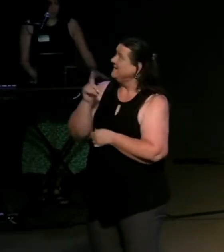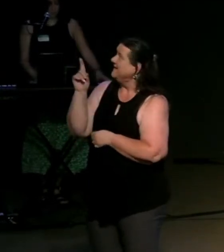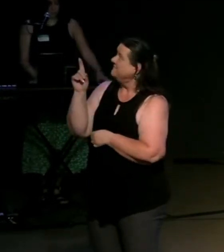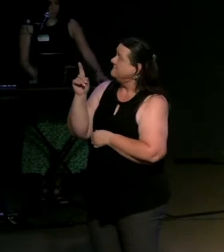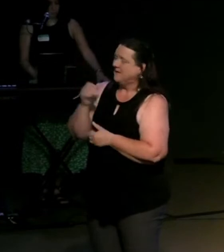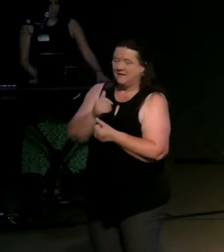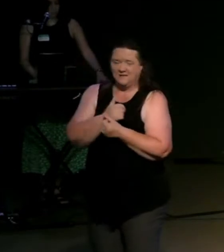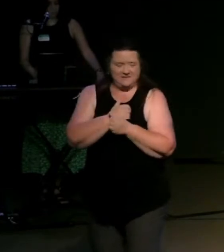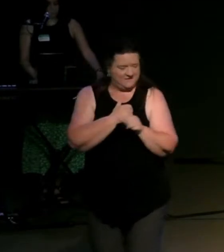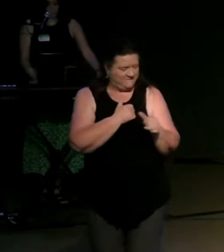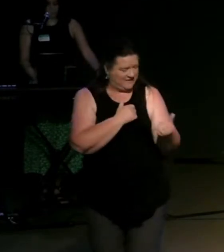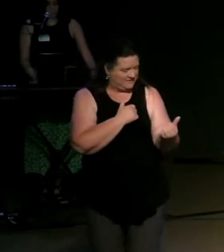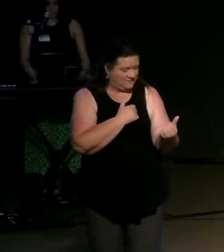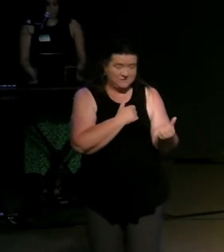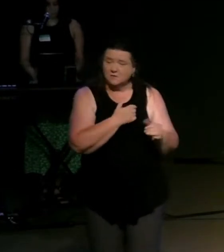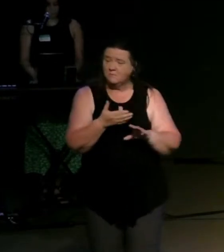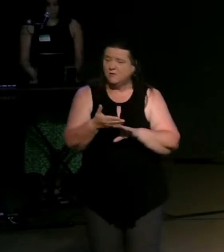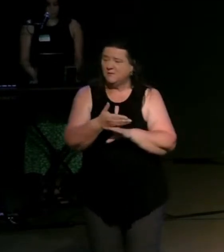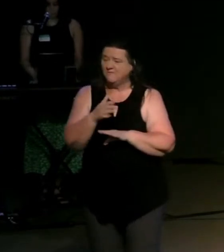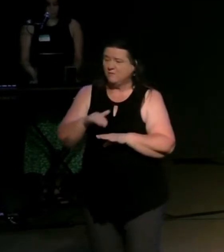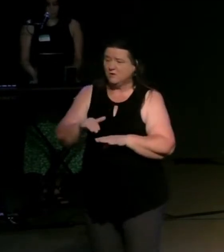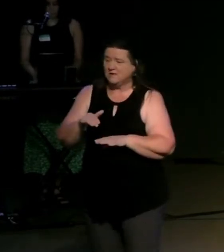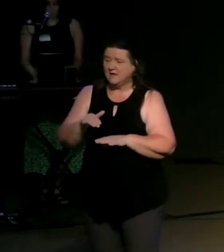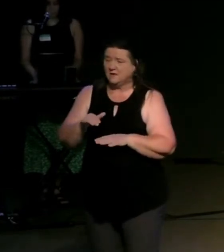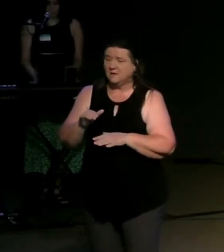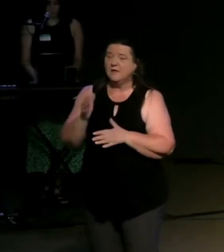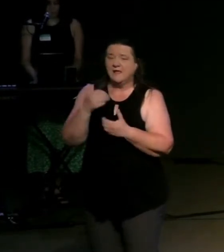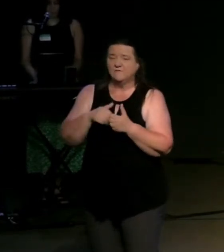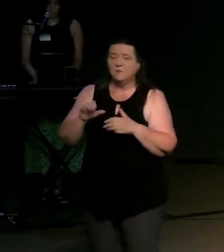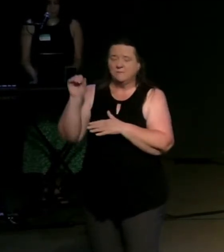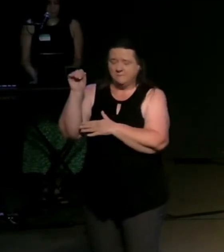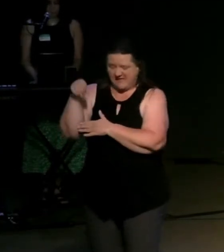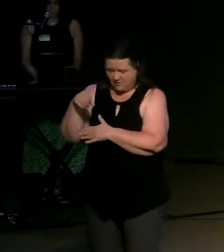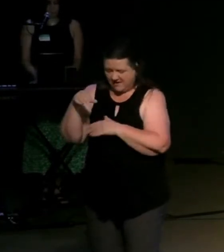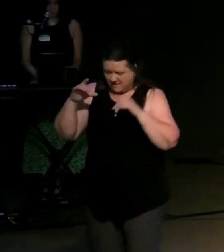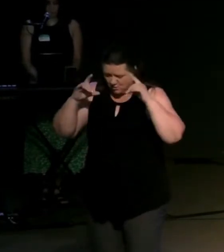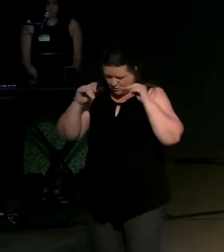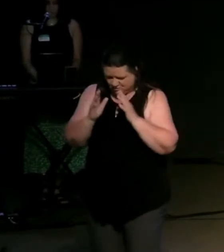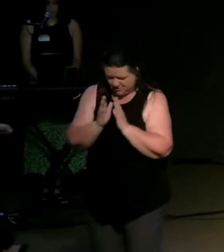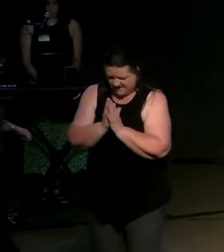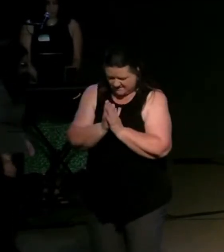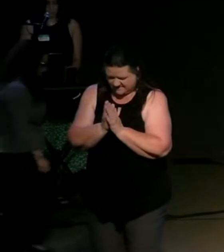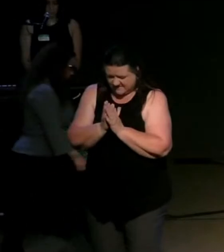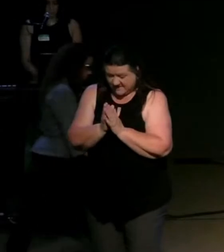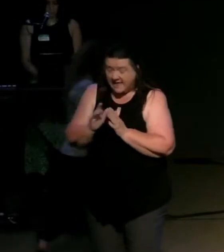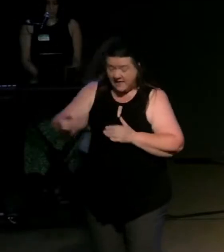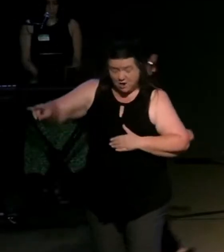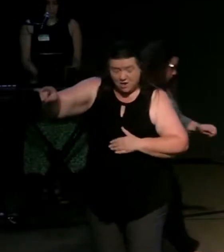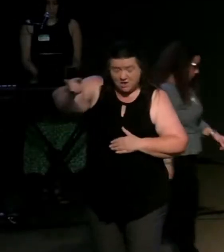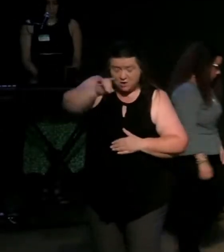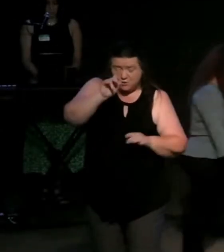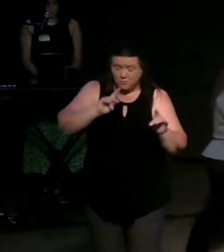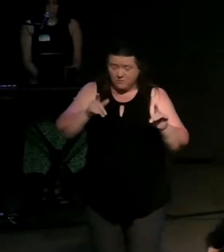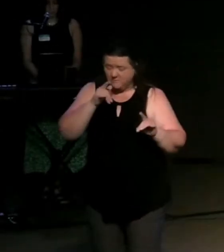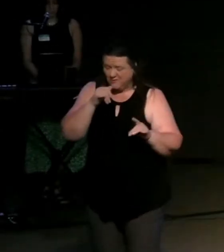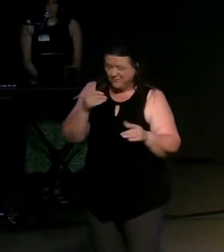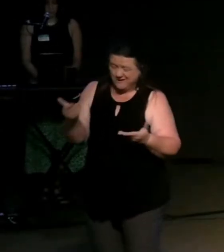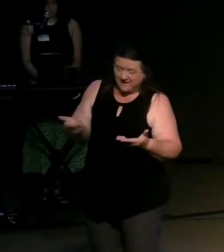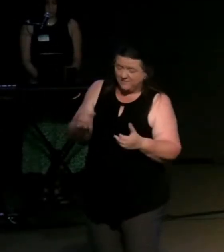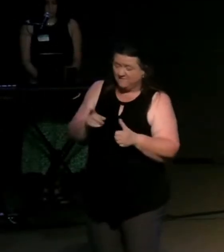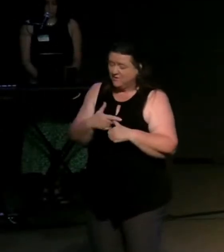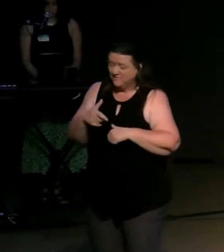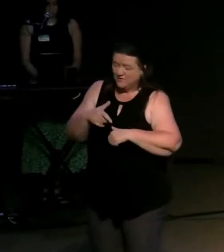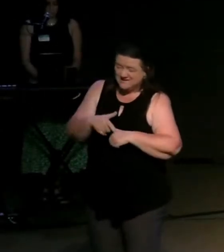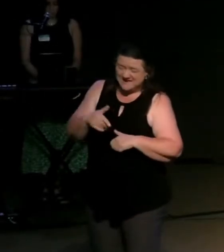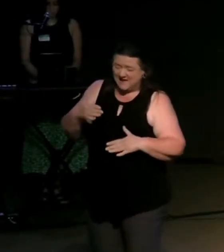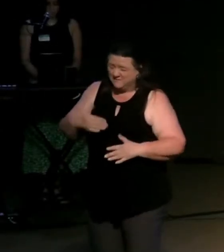but before we do that with all heads bowed and eyes closed those that that are here this morning they would love to give their life maybe you're